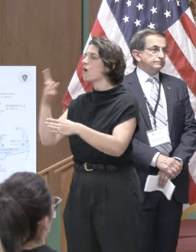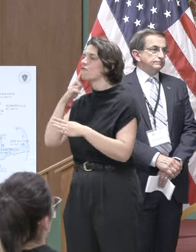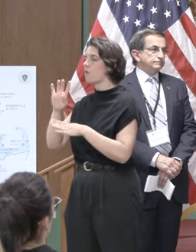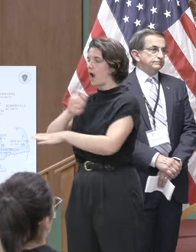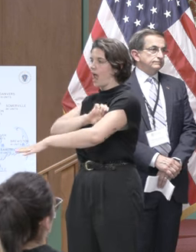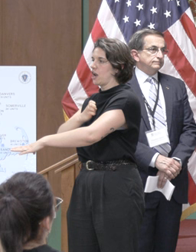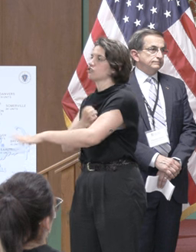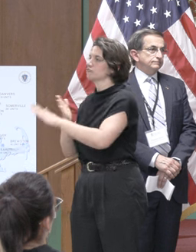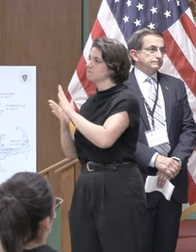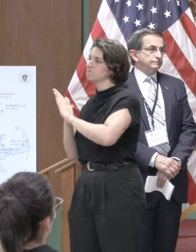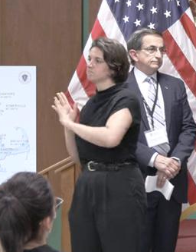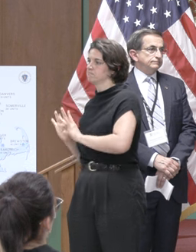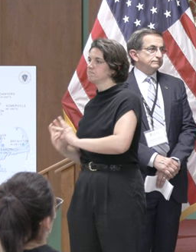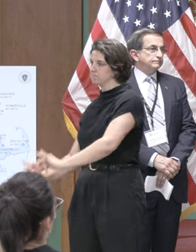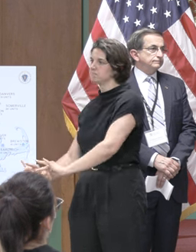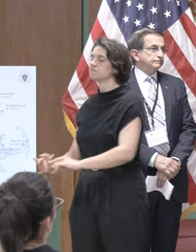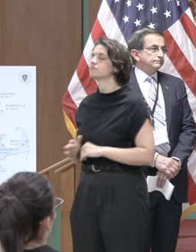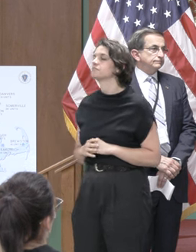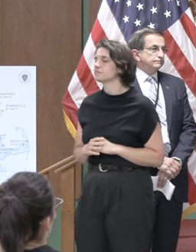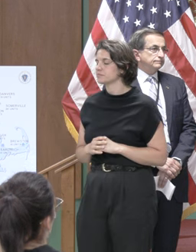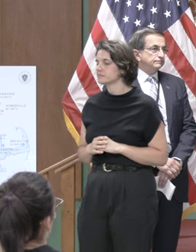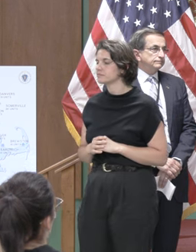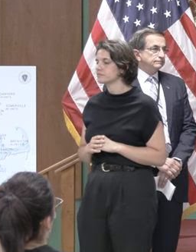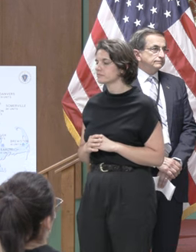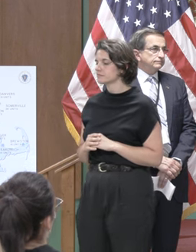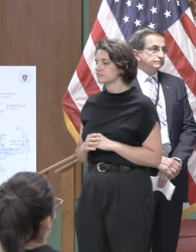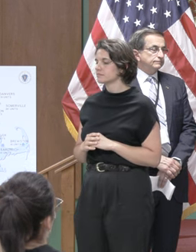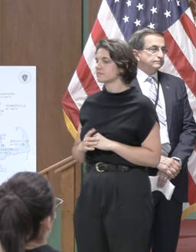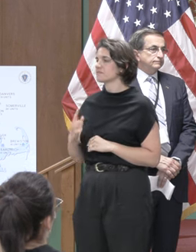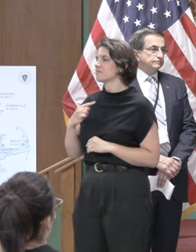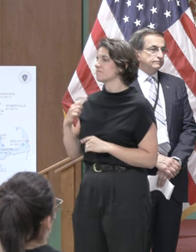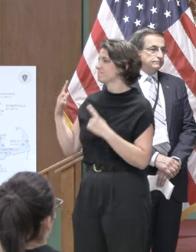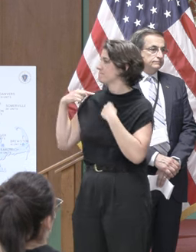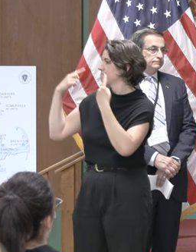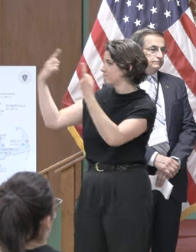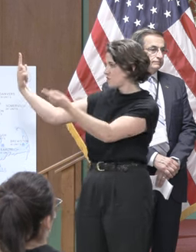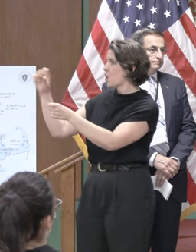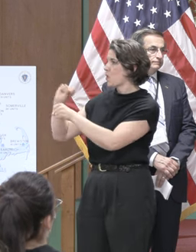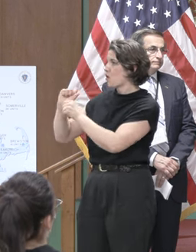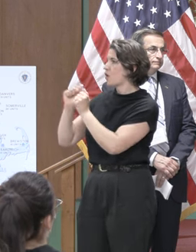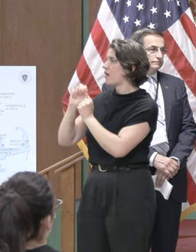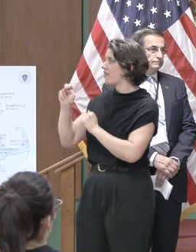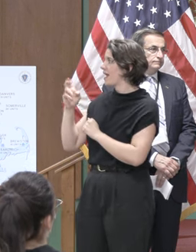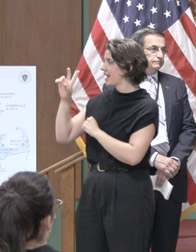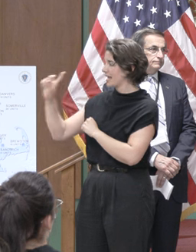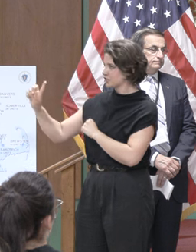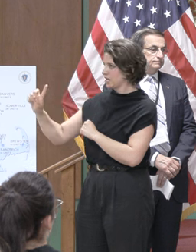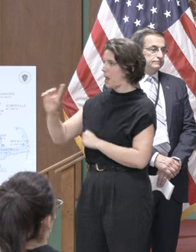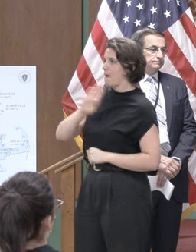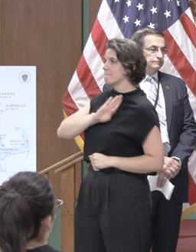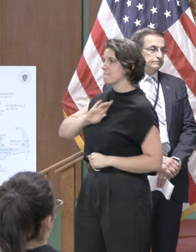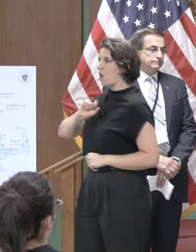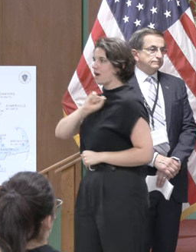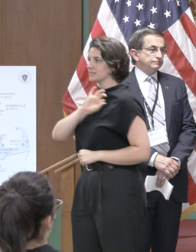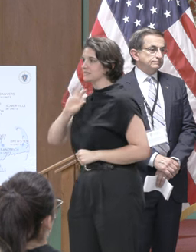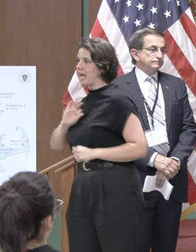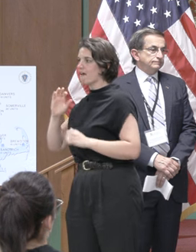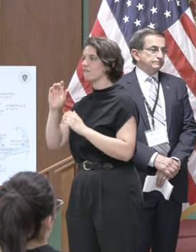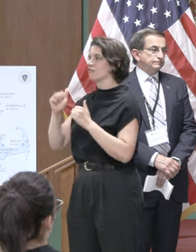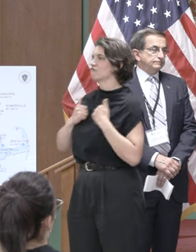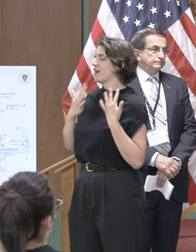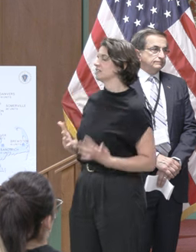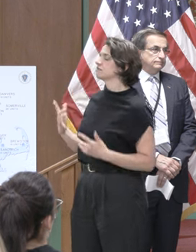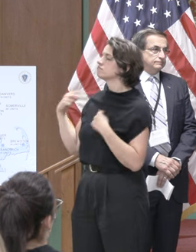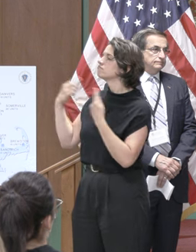services we learned so much working with new england homes board and staff and residents during this project